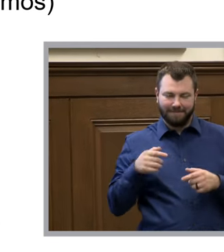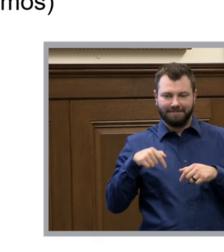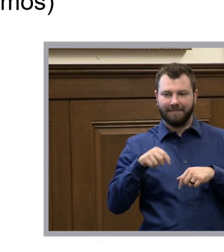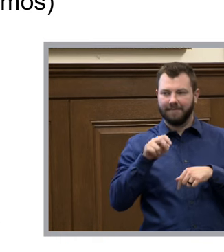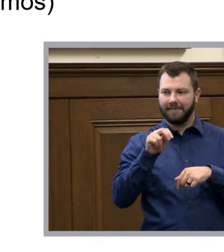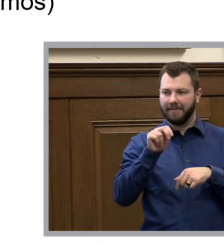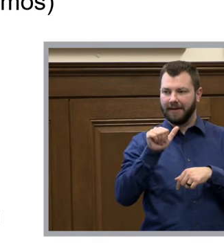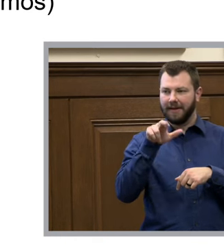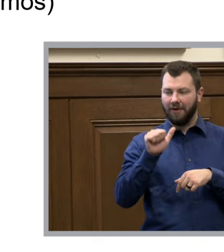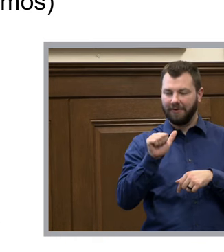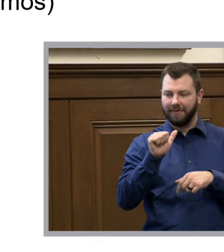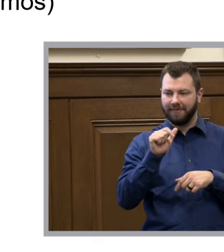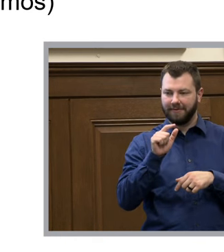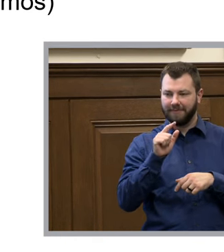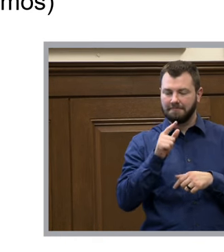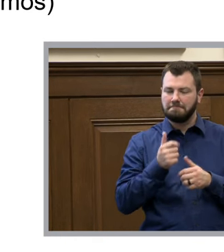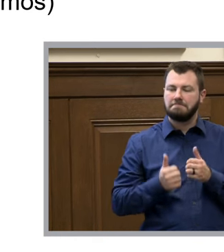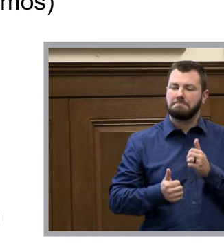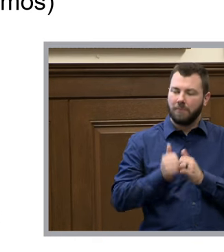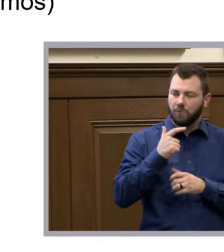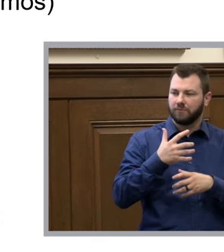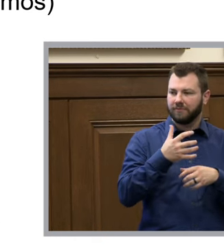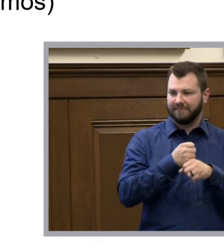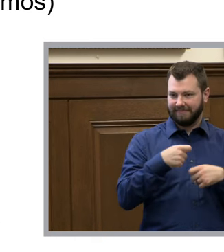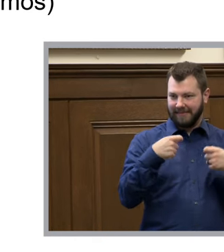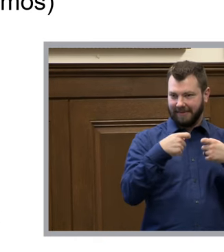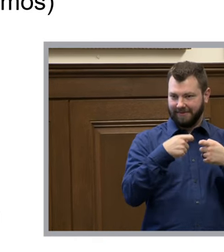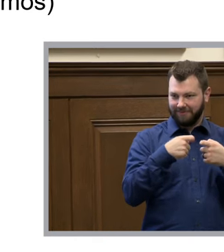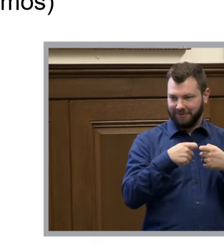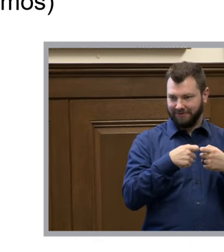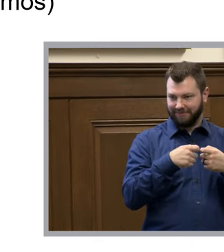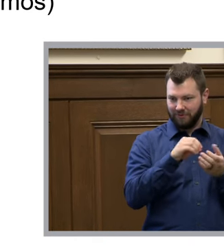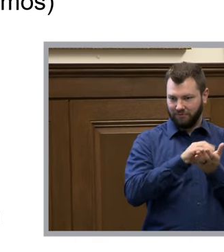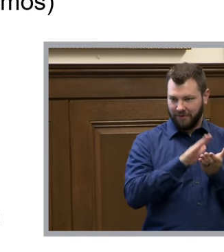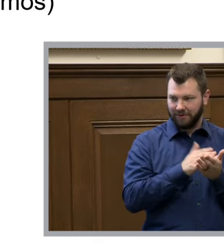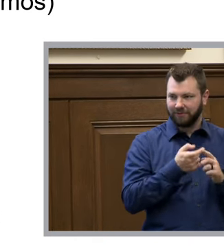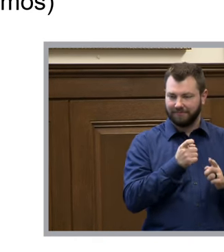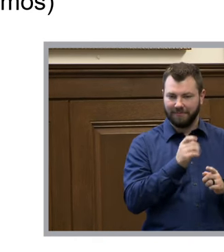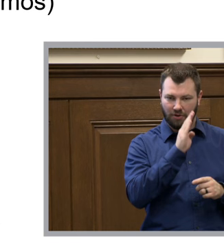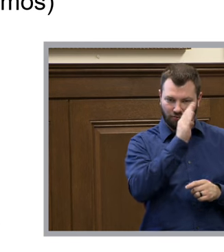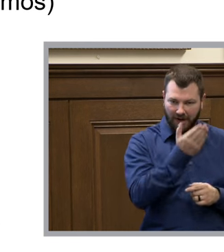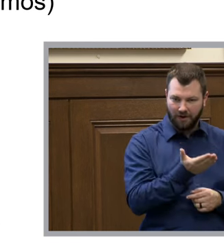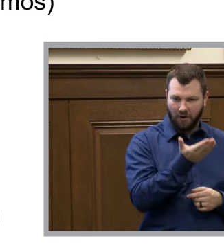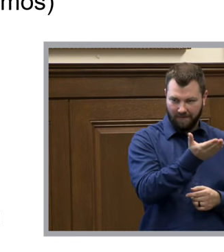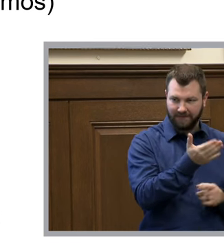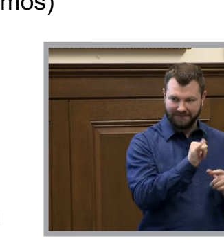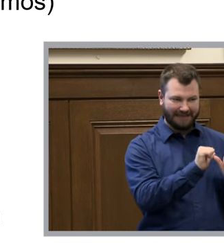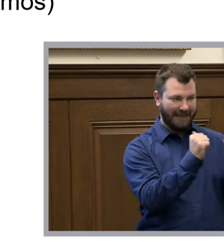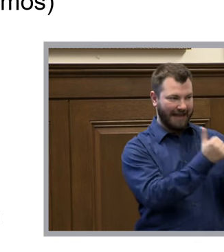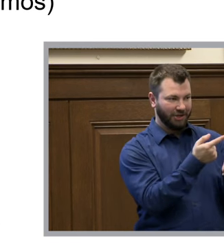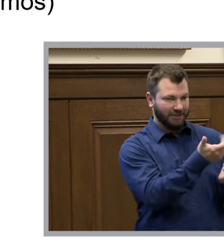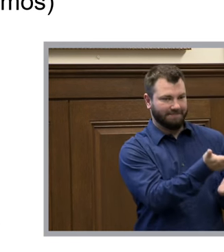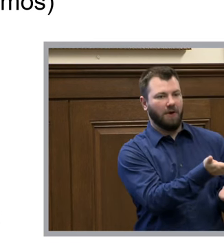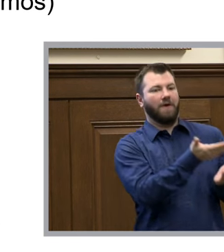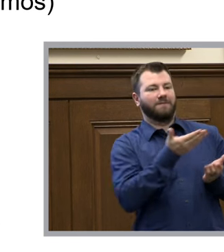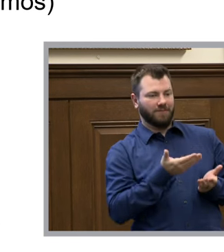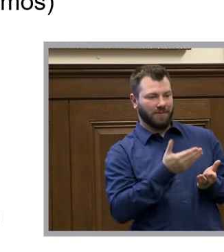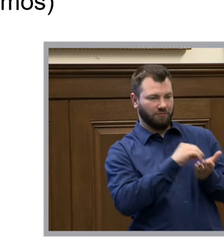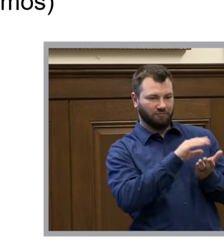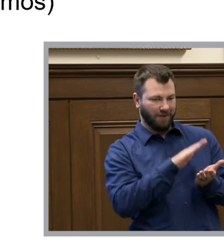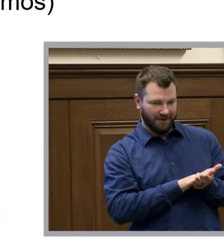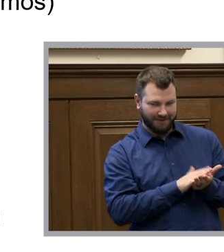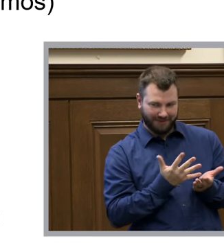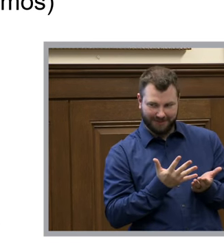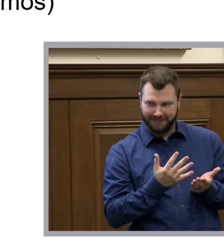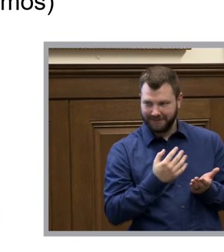primarily receives electronic records through direct offers or an agency actually offering the records we don't